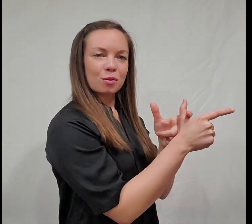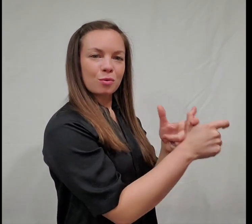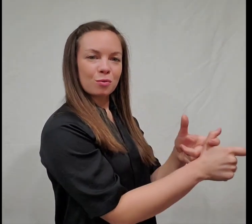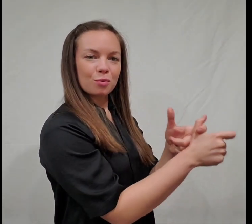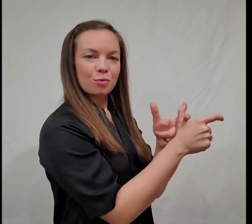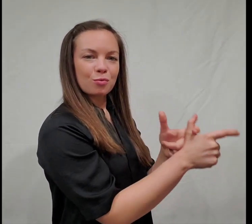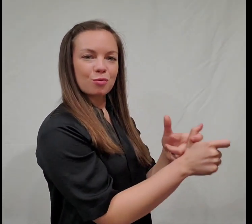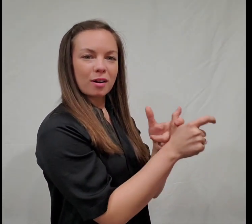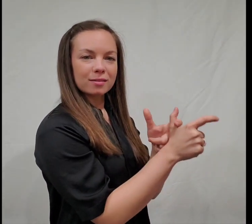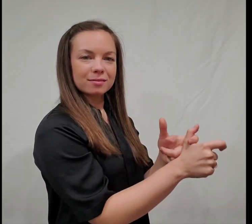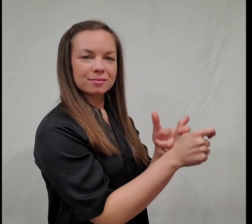Run.